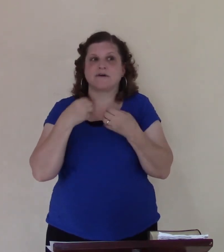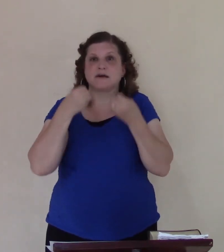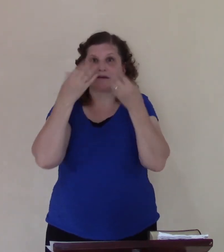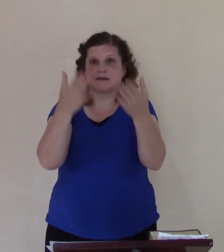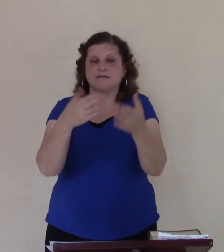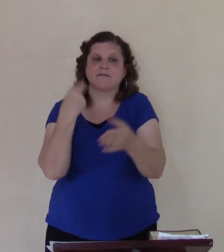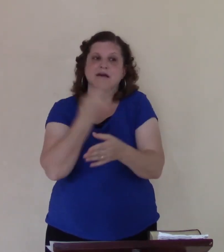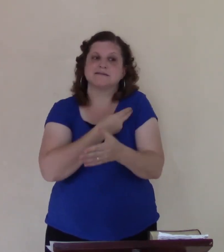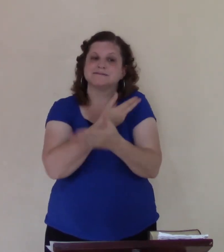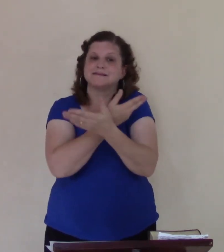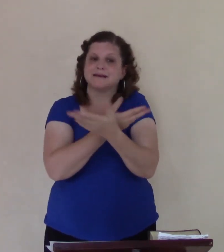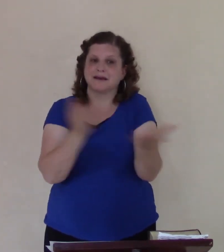God owes me nothing